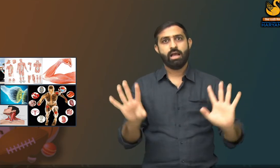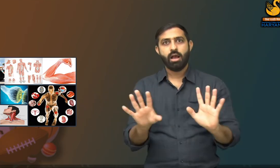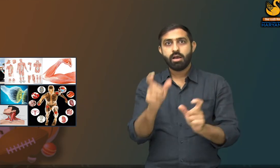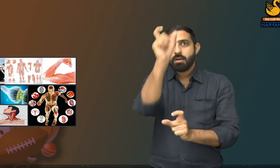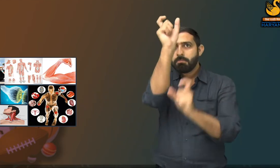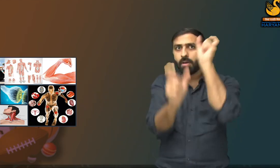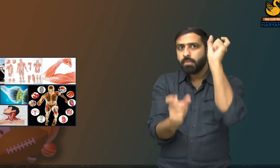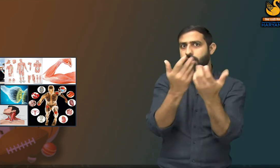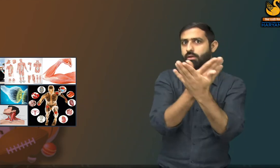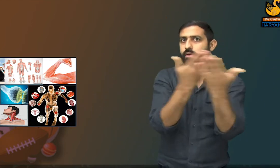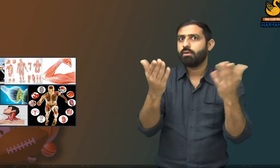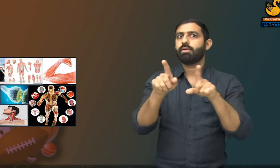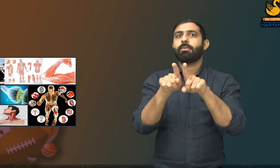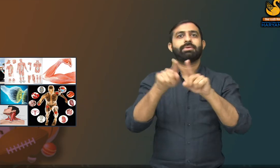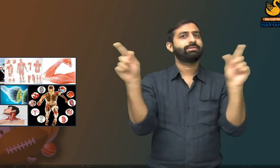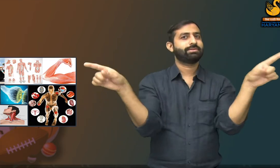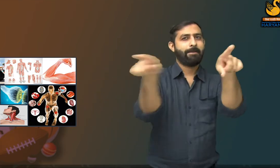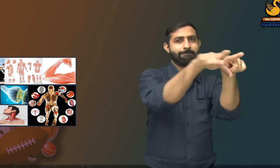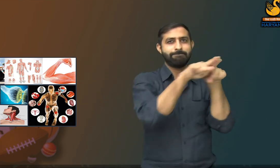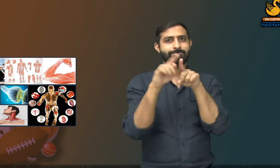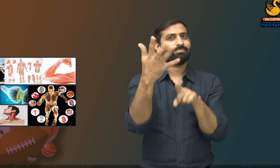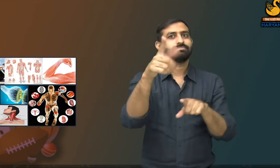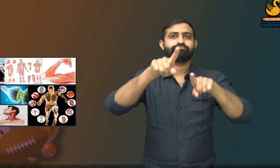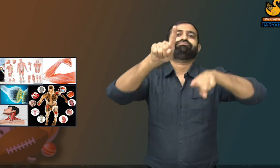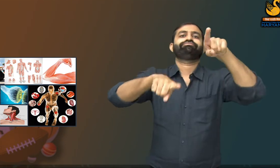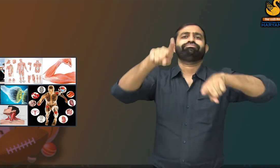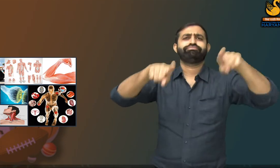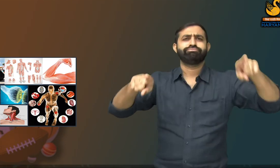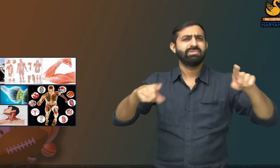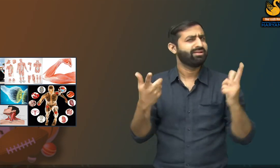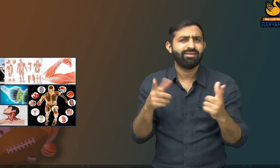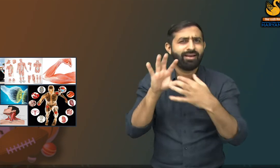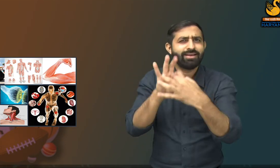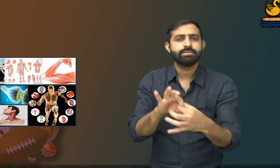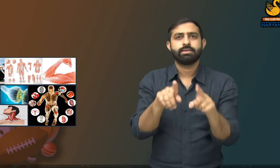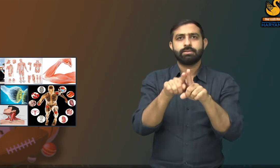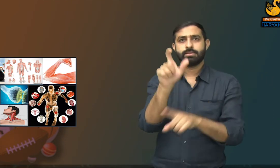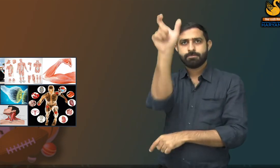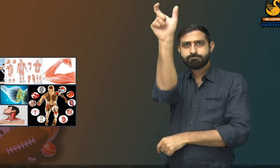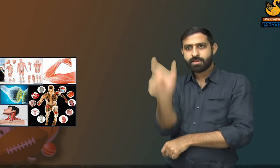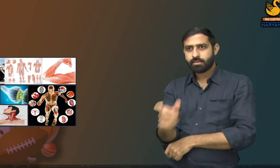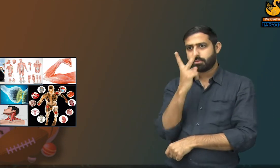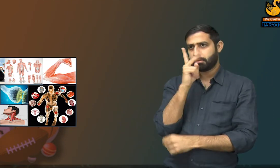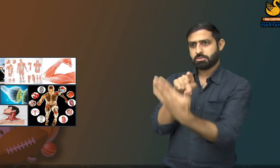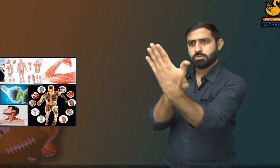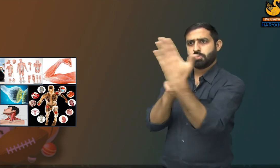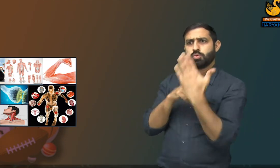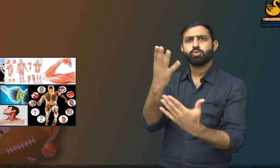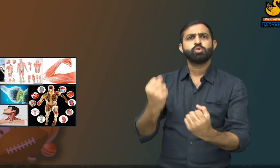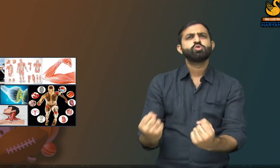and sports person have different endurance capacity. There are certain players who are physically